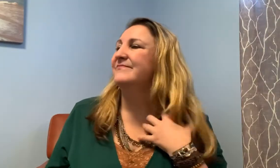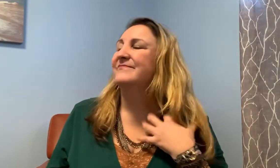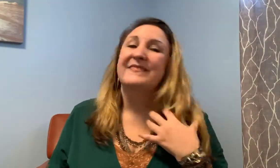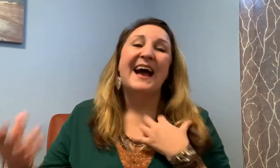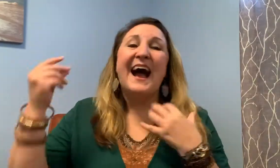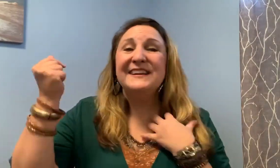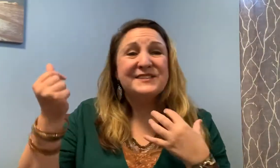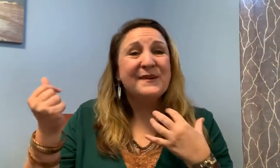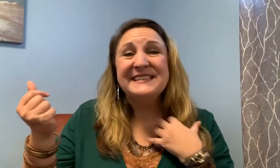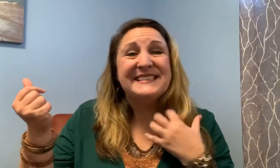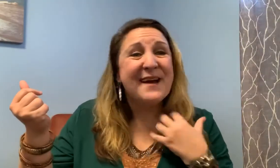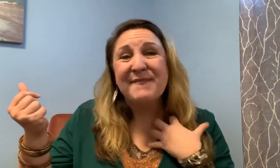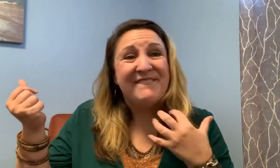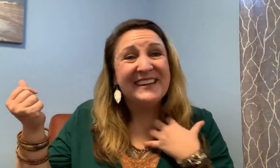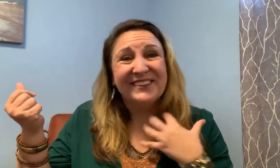I just want to snap my fingers